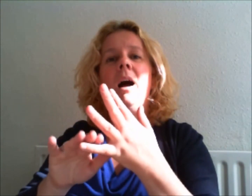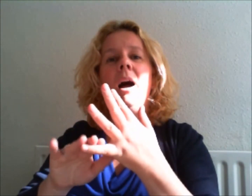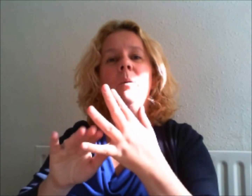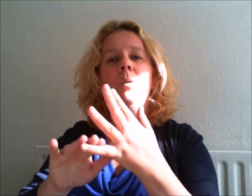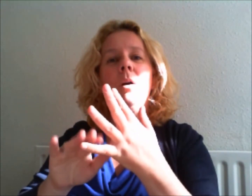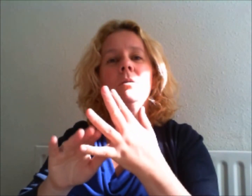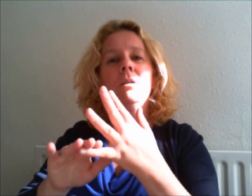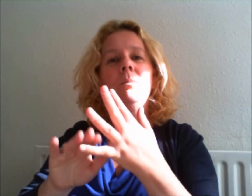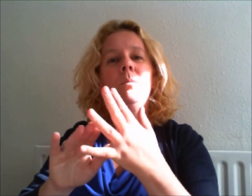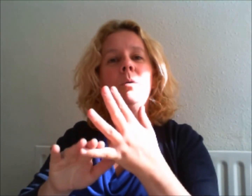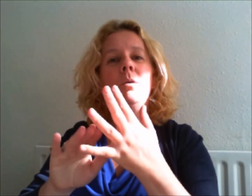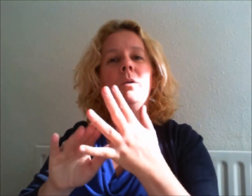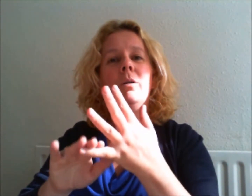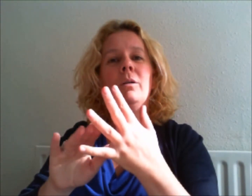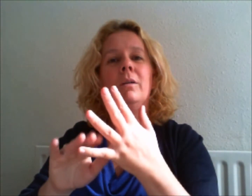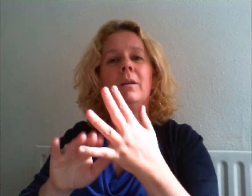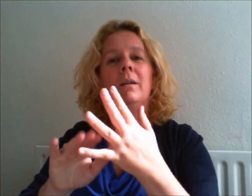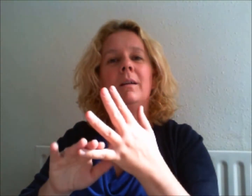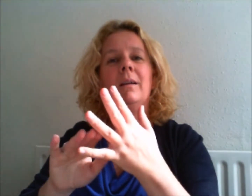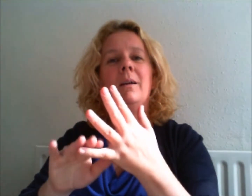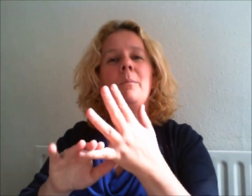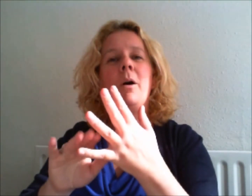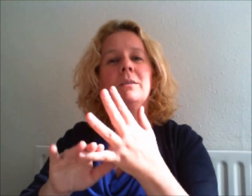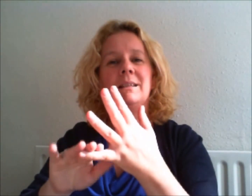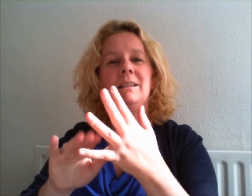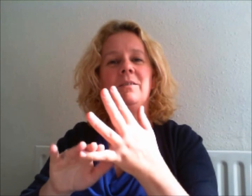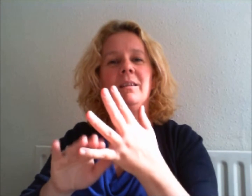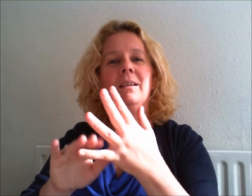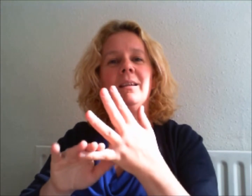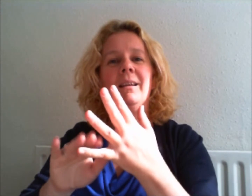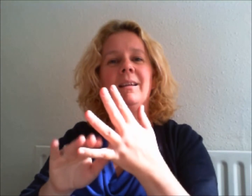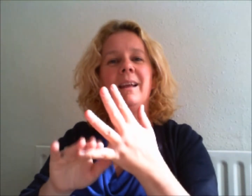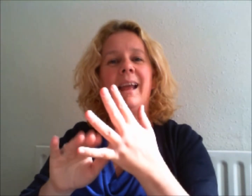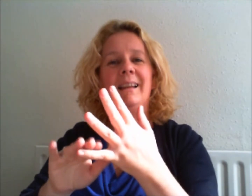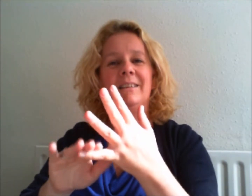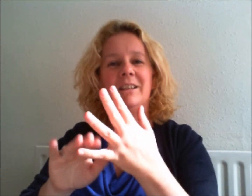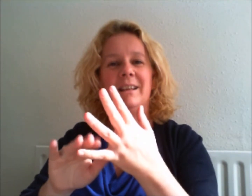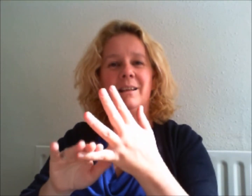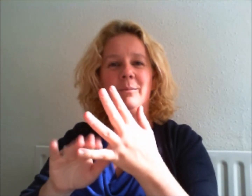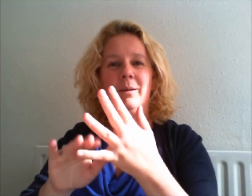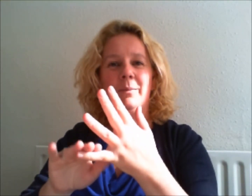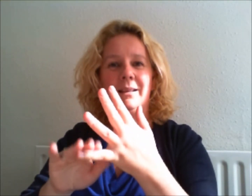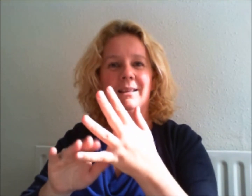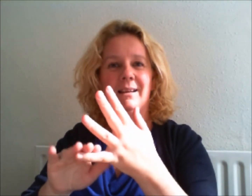I want more positive energy in my business.